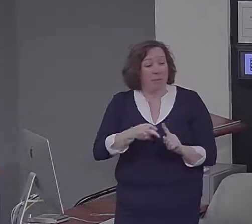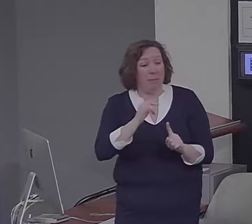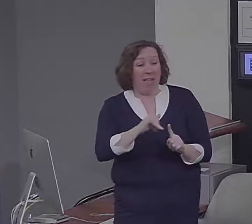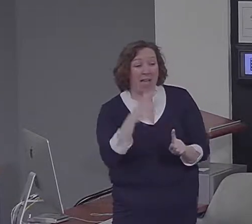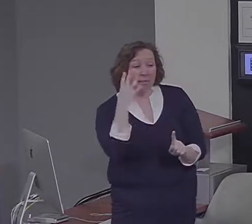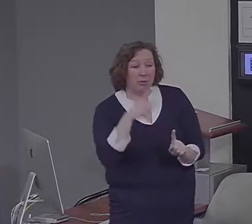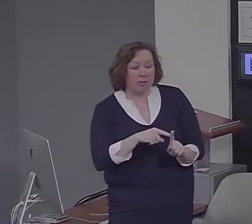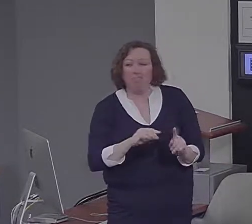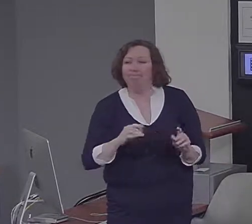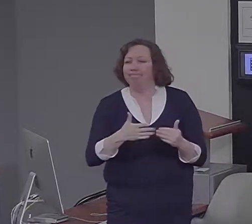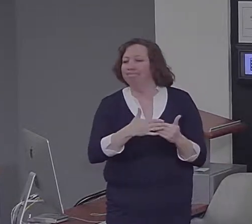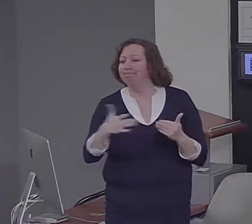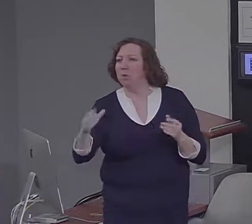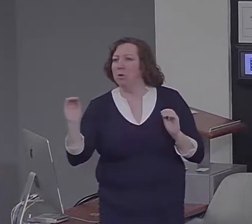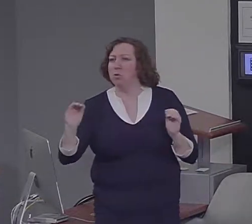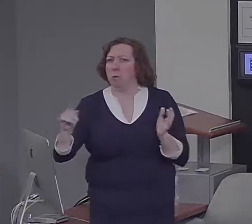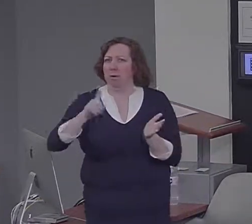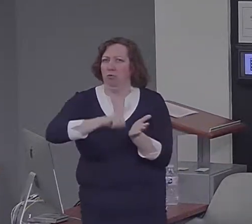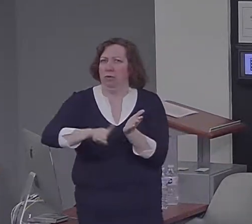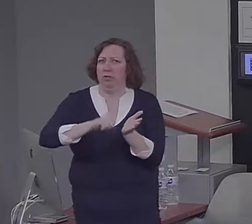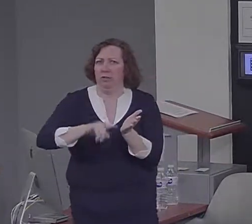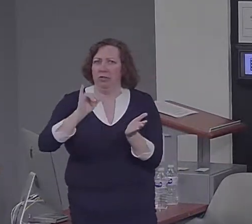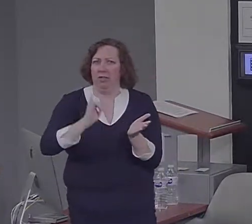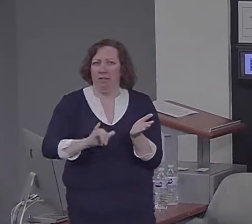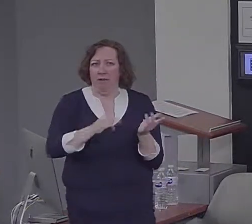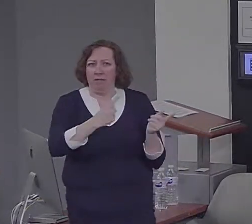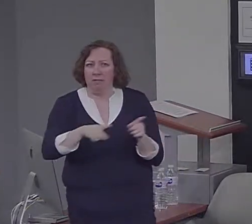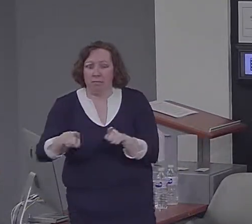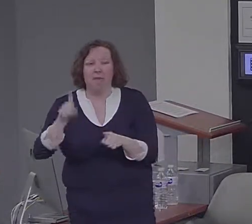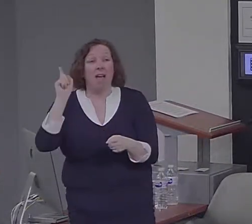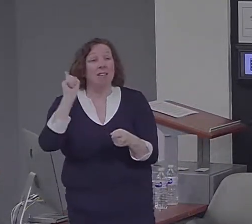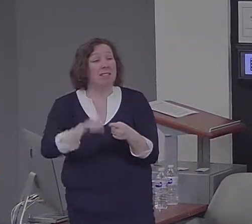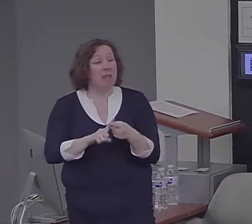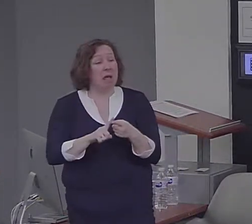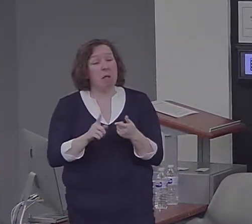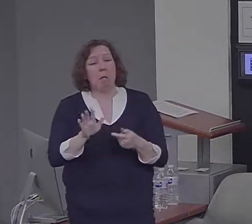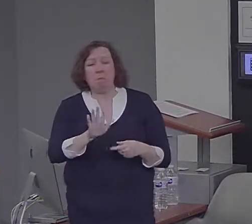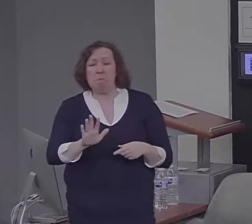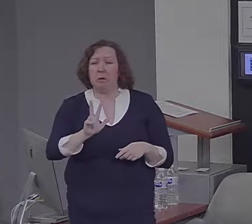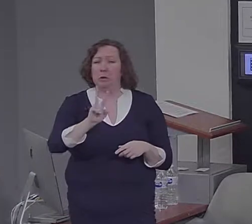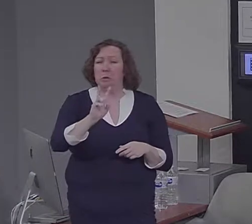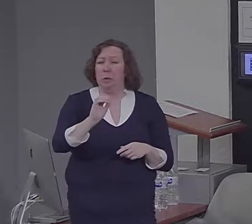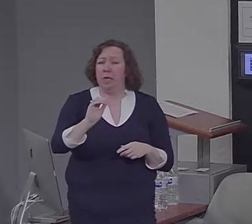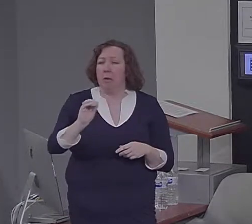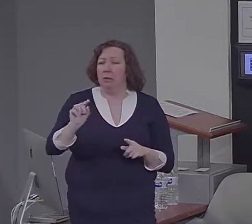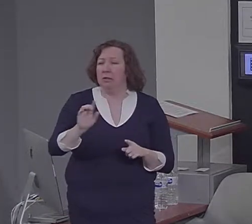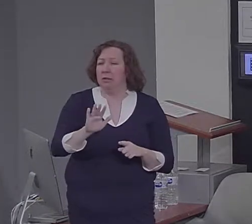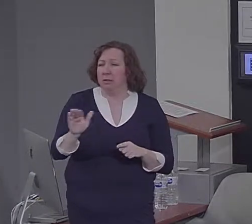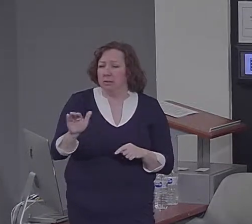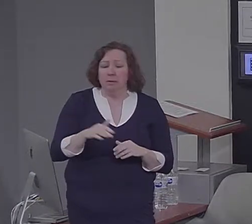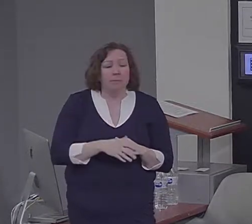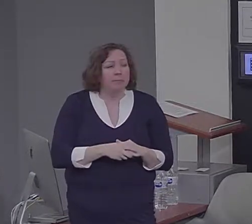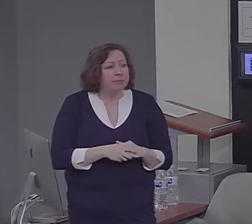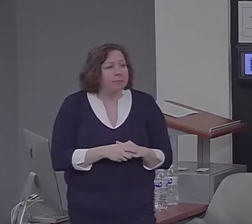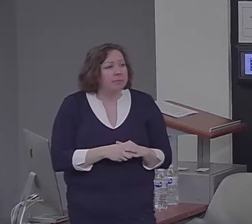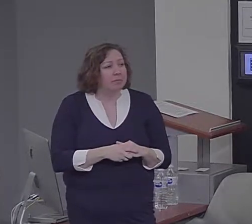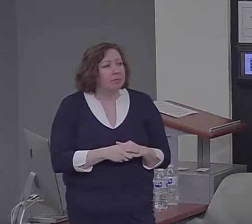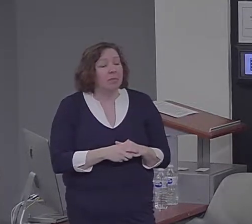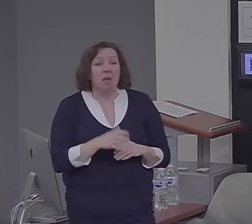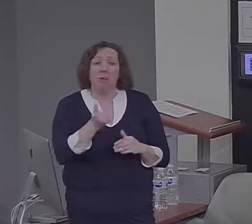imagining the future until the early 2000s when a few scattered papers appeared. And then there was an uptick of